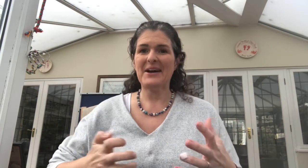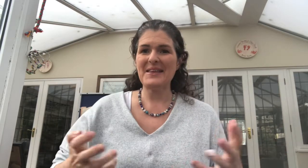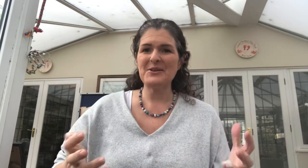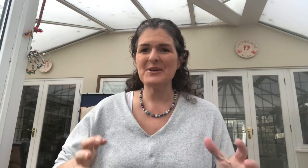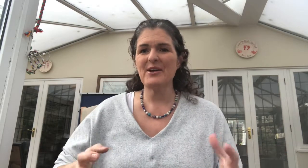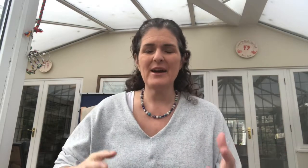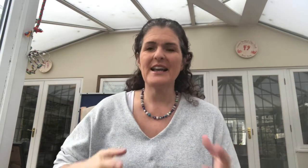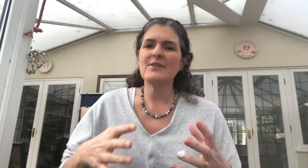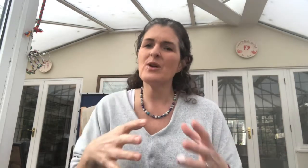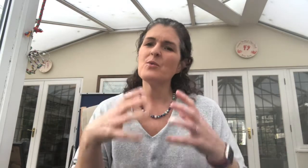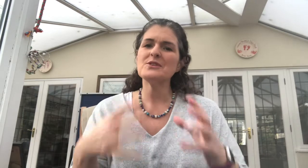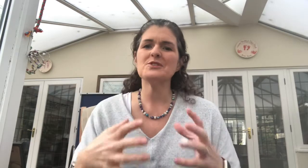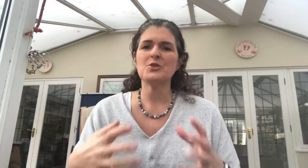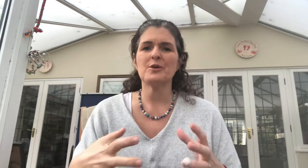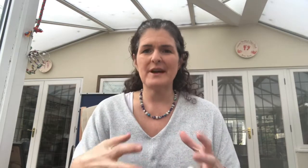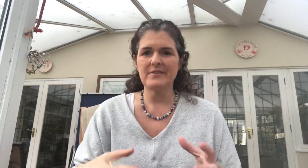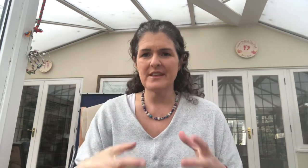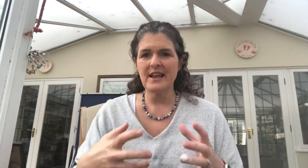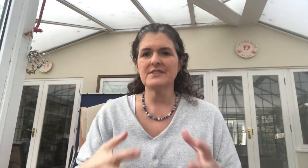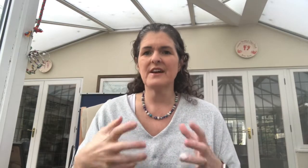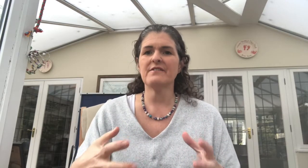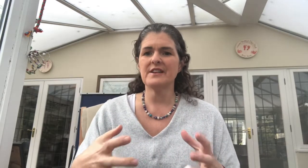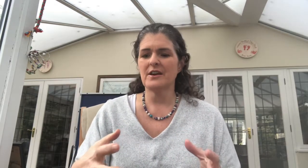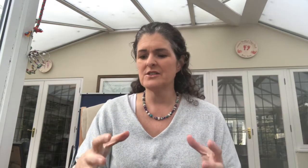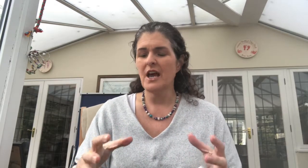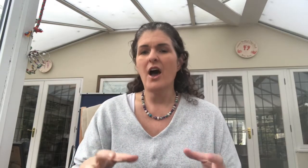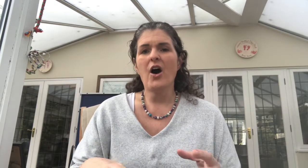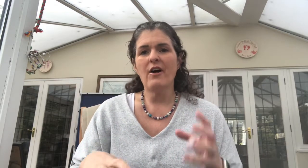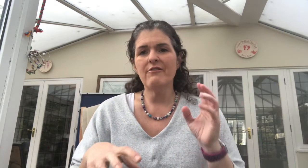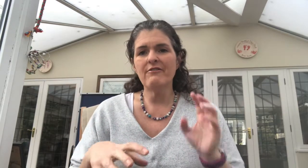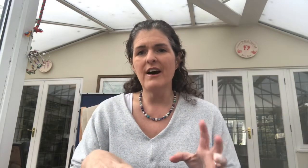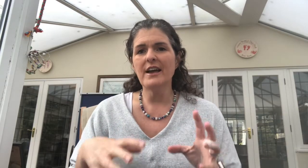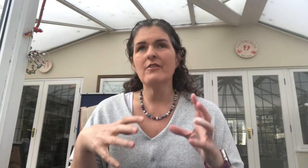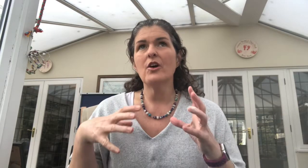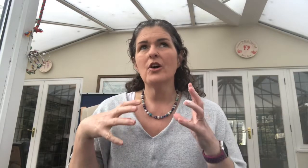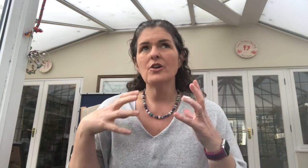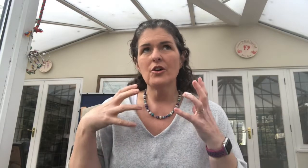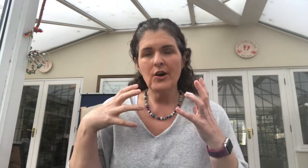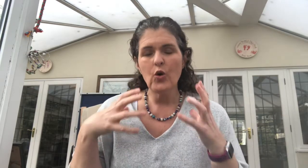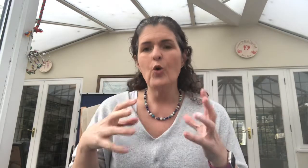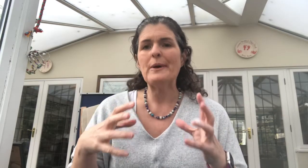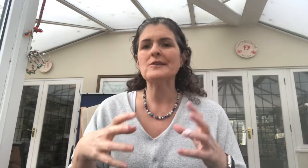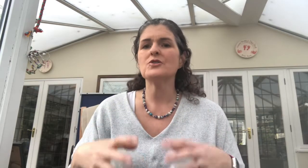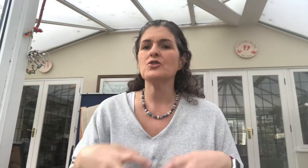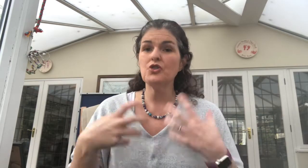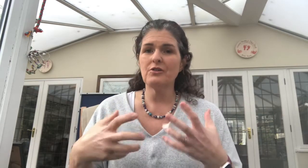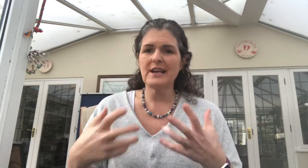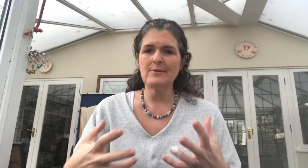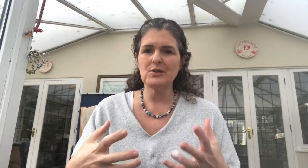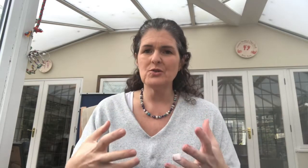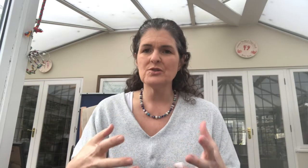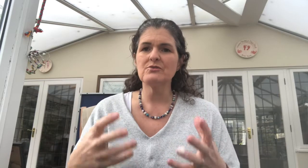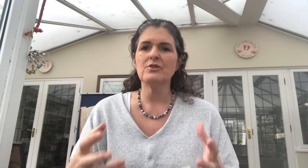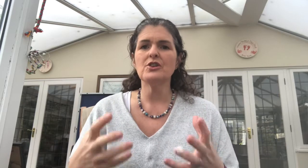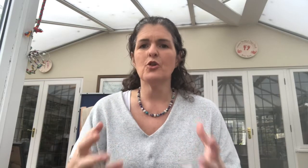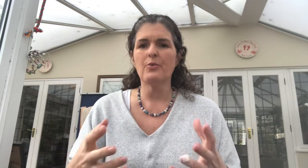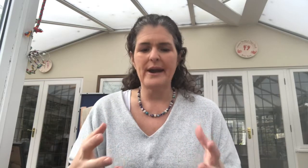they all go and what I want to talk about for the next five videos are five hormones or neurochemicals that run your brain.